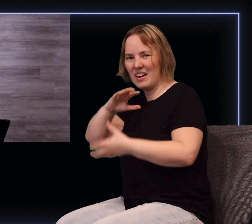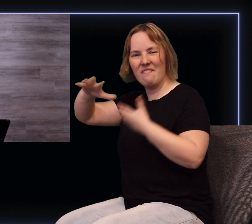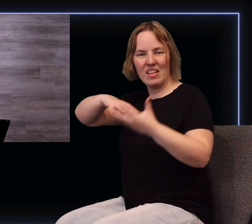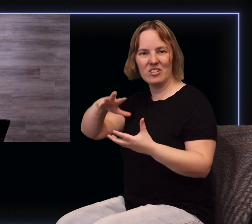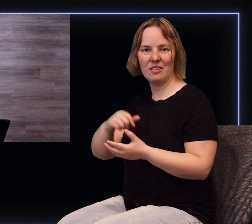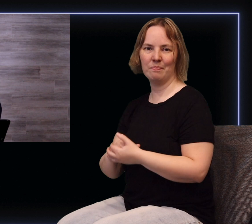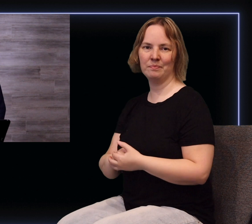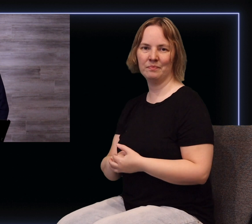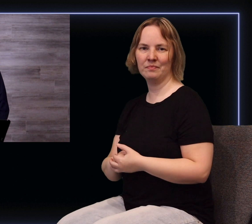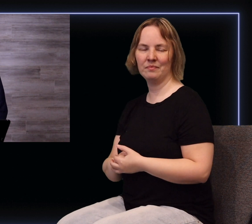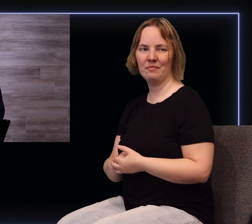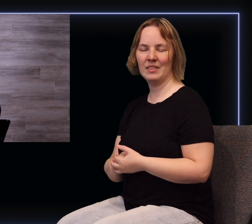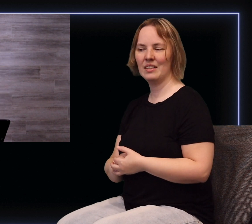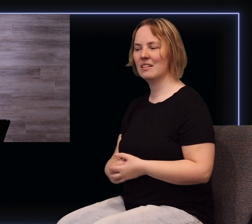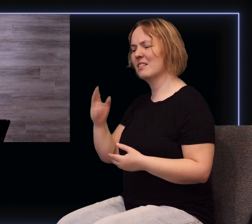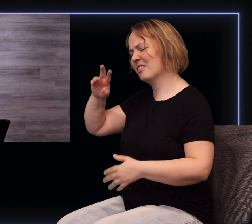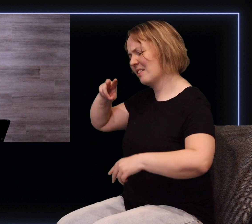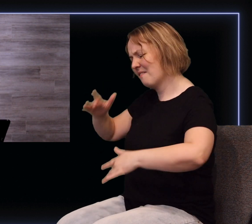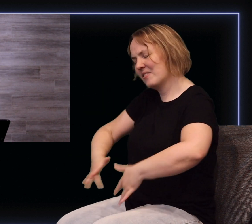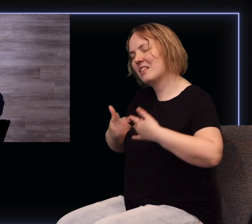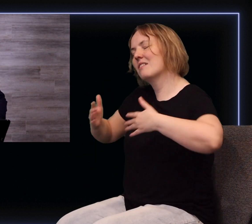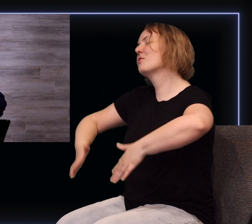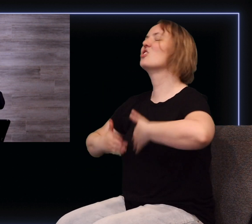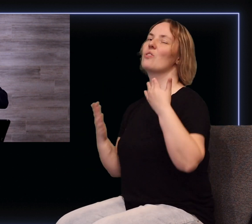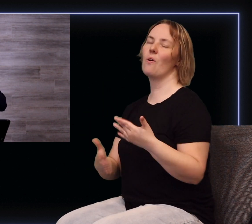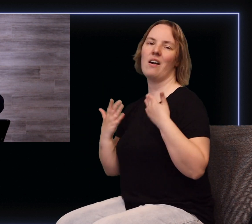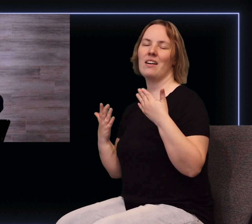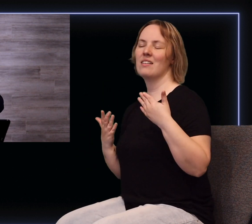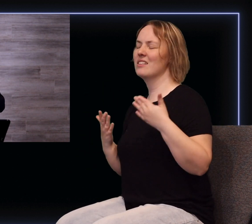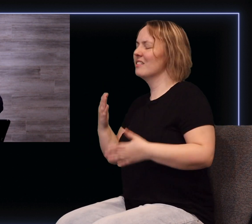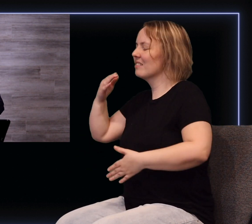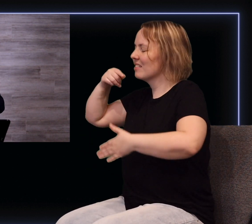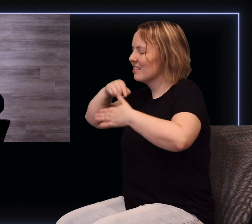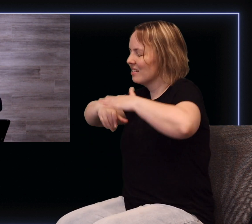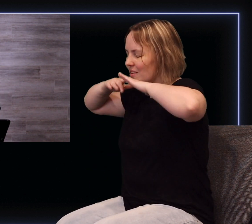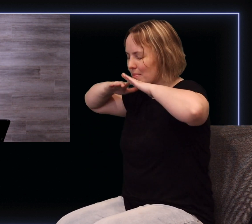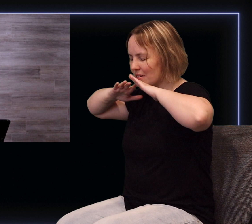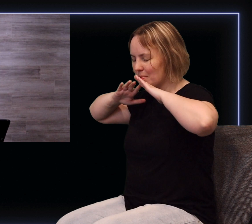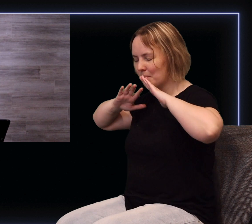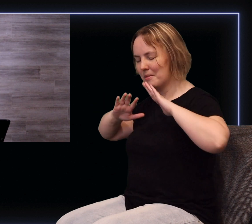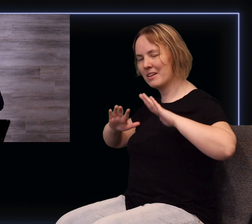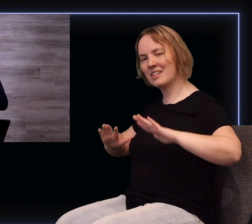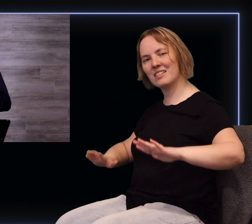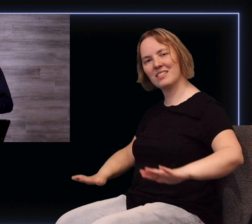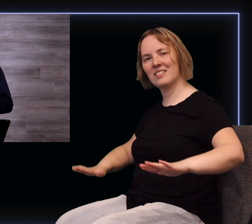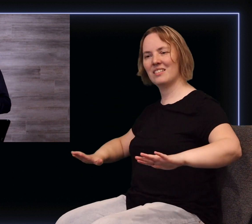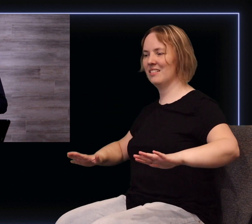You see there's a sense of joy there's a deep settled sense of peace that happens in a person's life